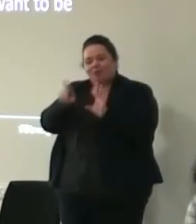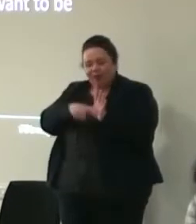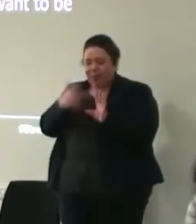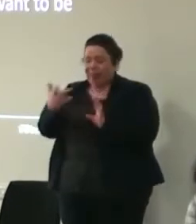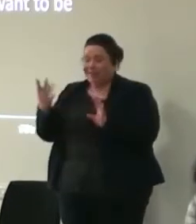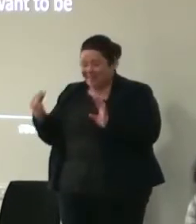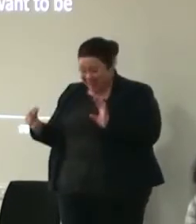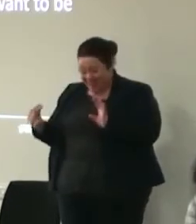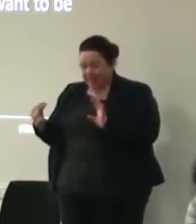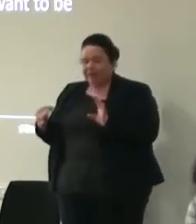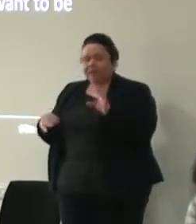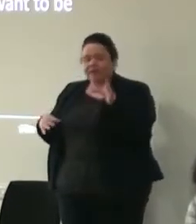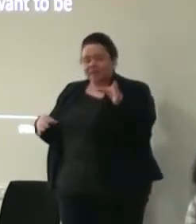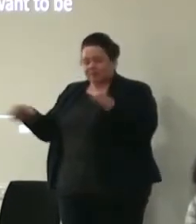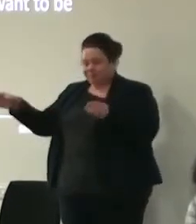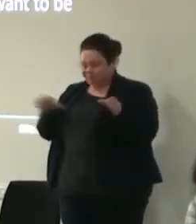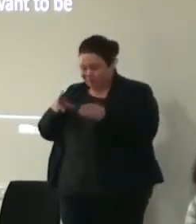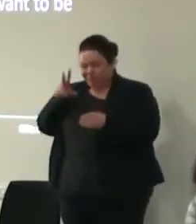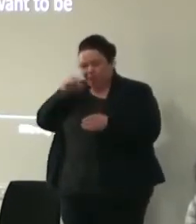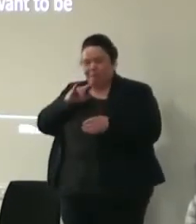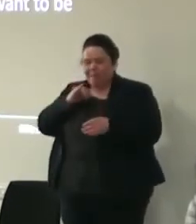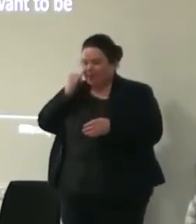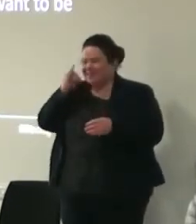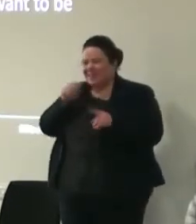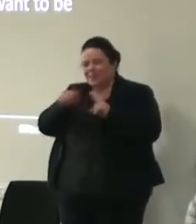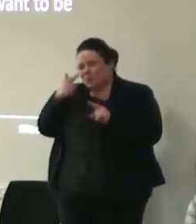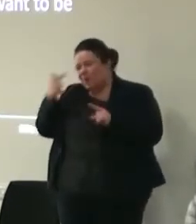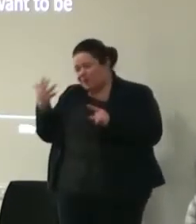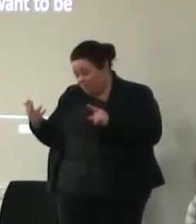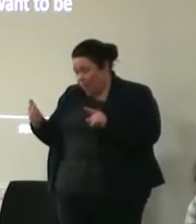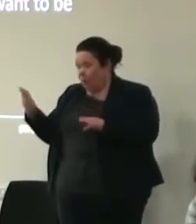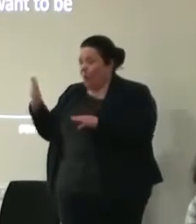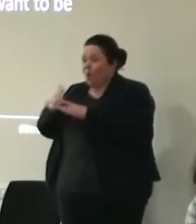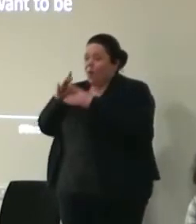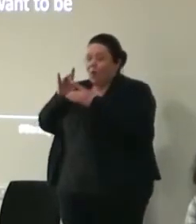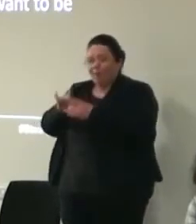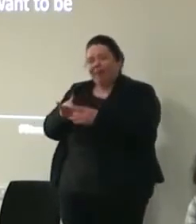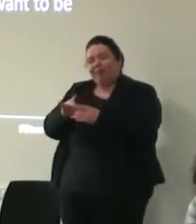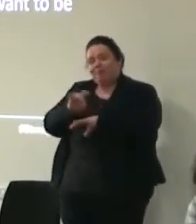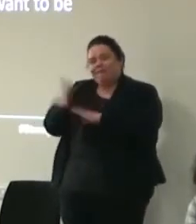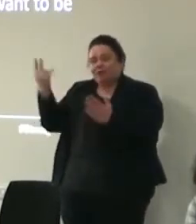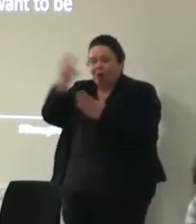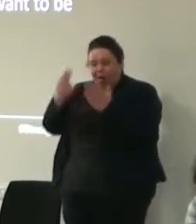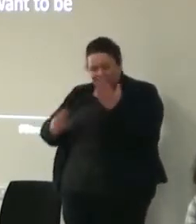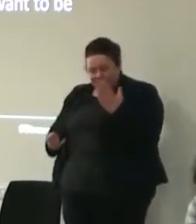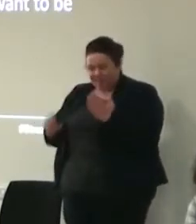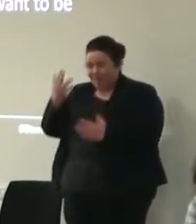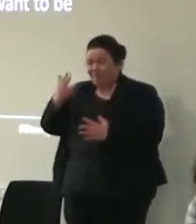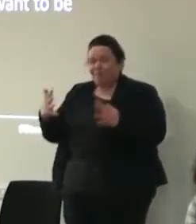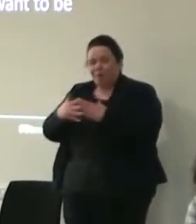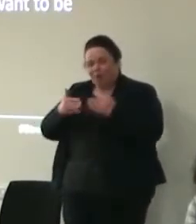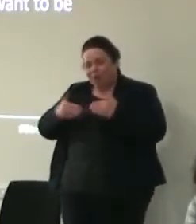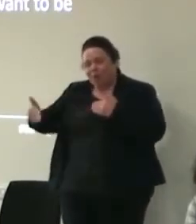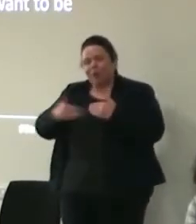bringing young people 16 to 24 to work with professional artists for four weeks during the summer and we prioritised certain